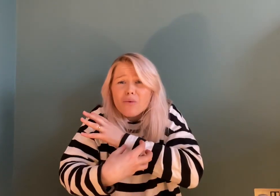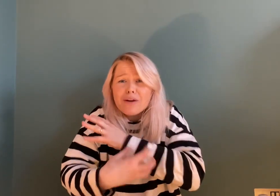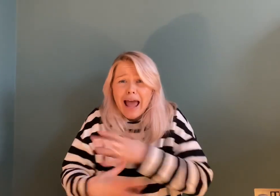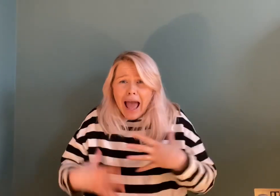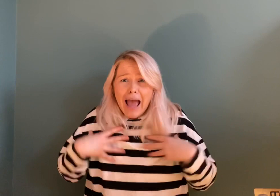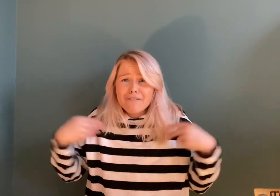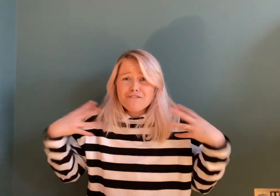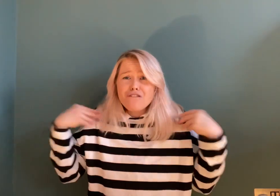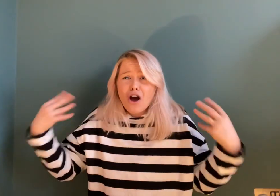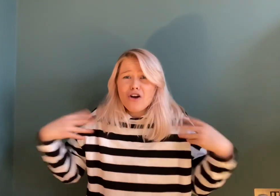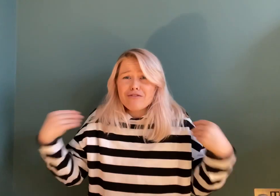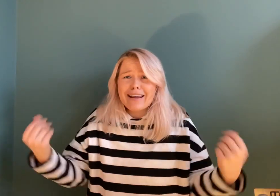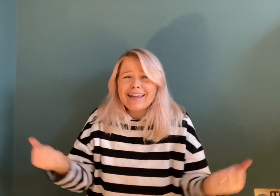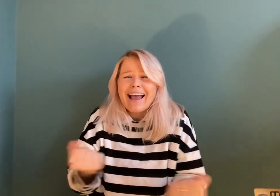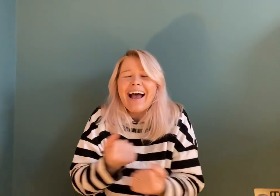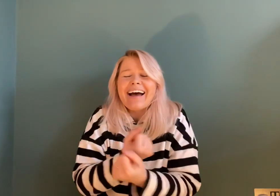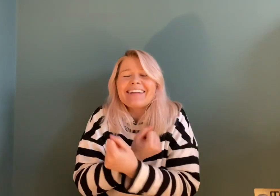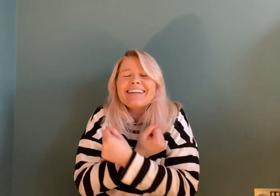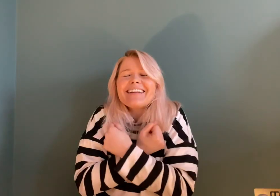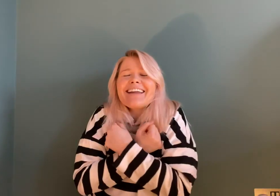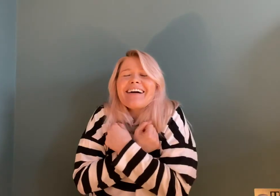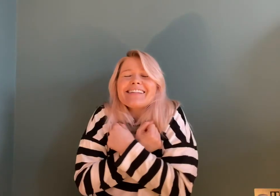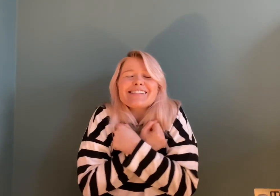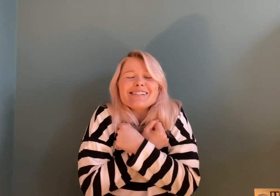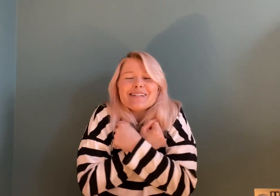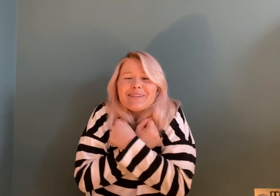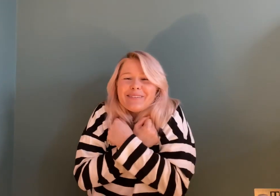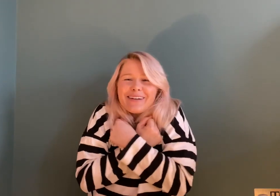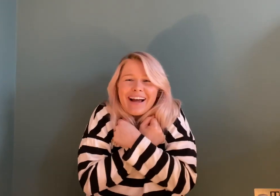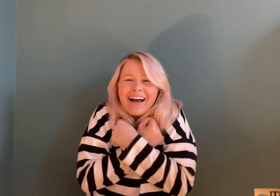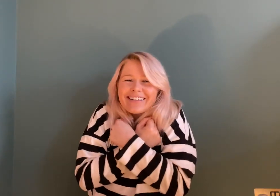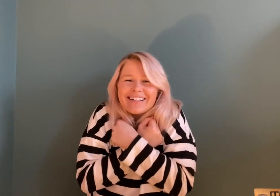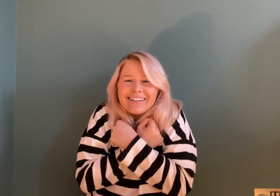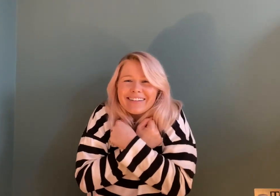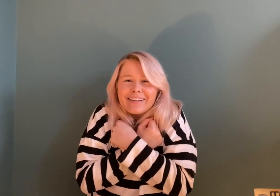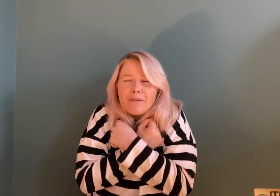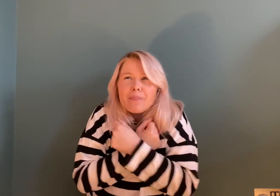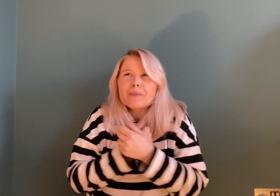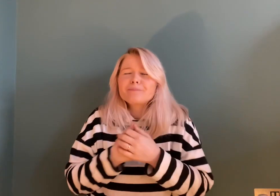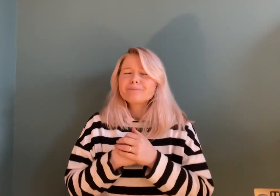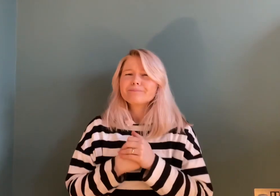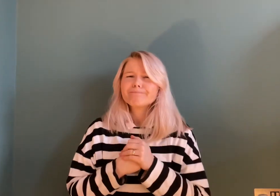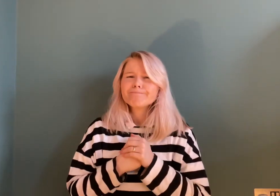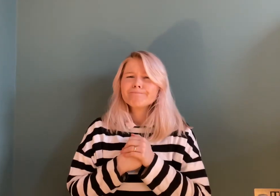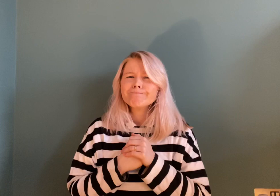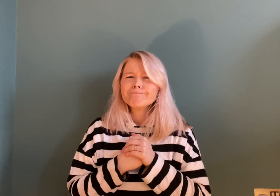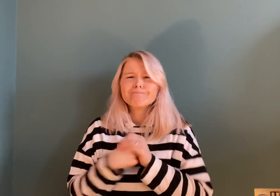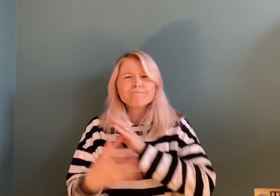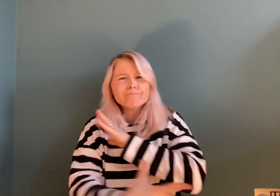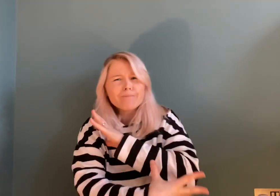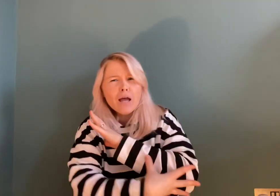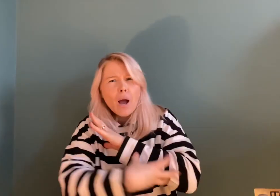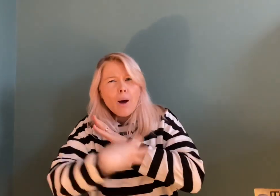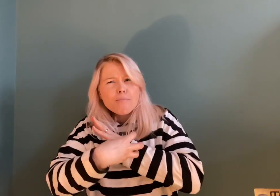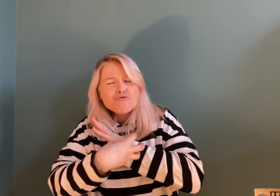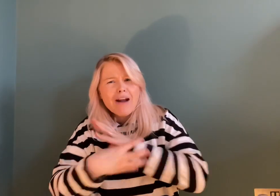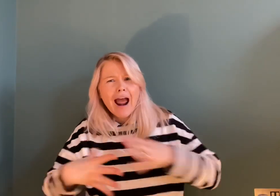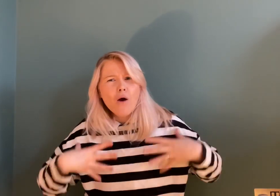and furry and nice to cuddle. Hmm, brown